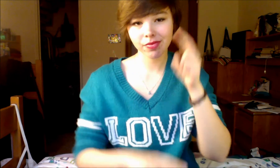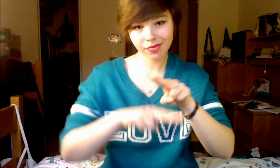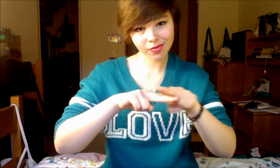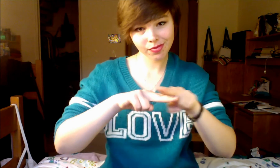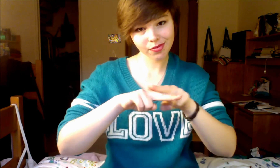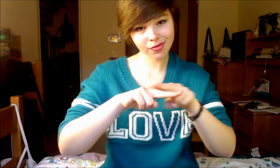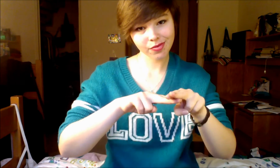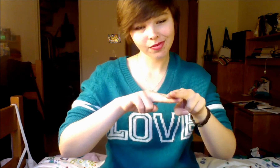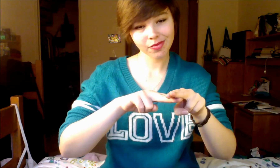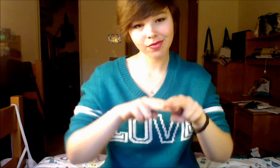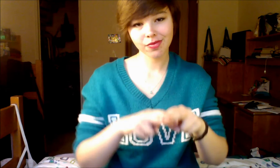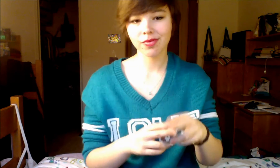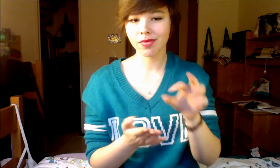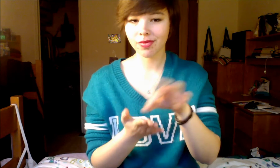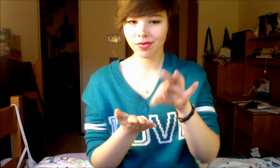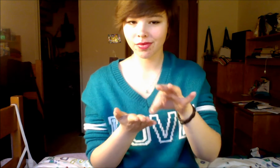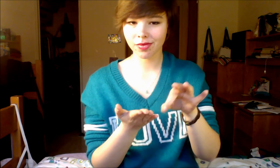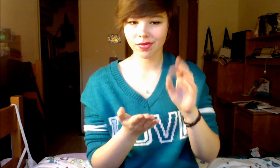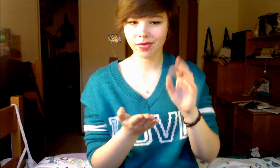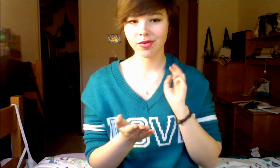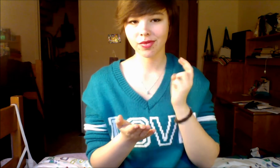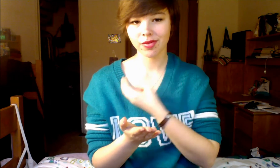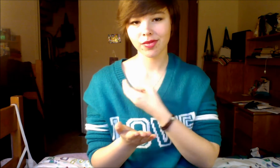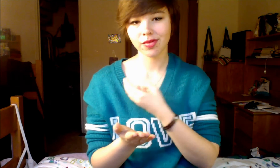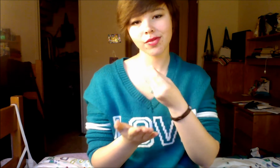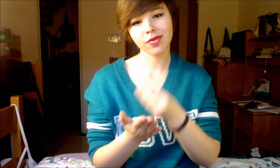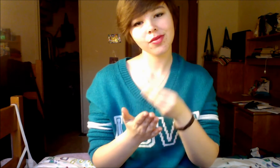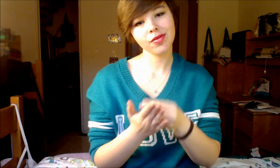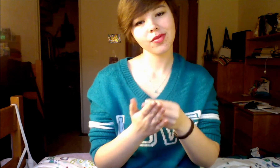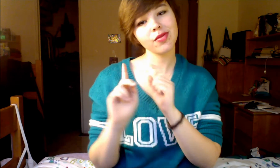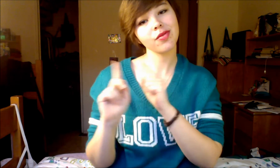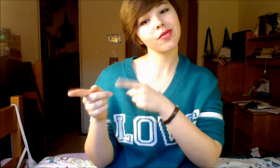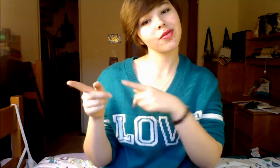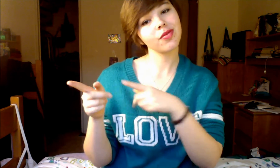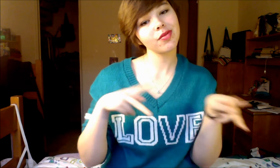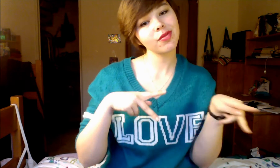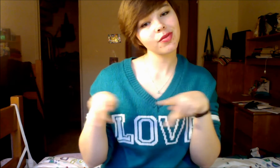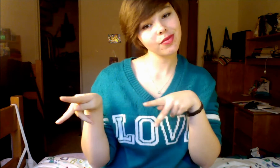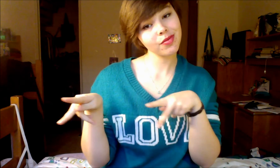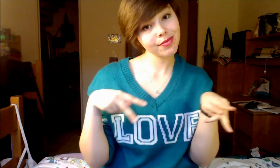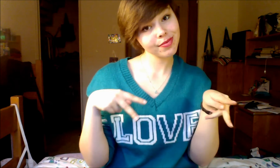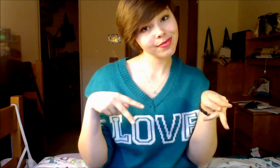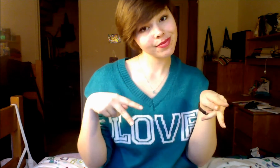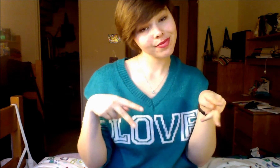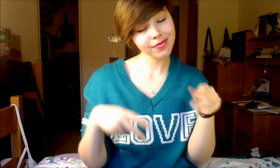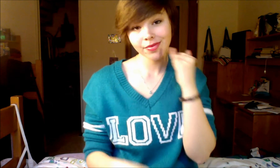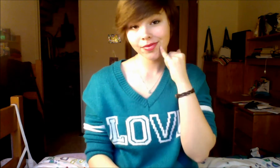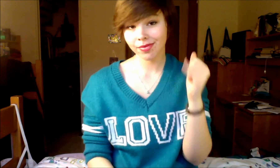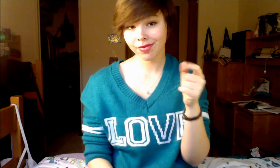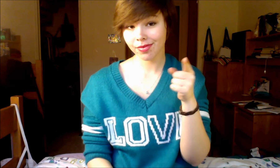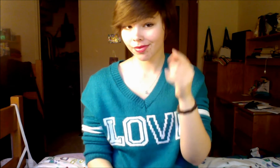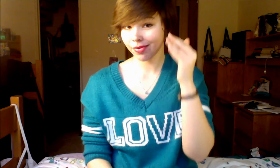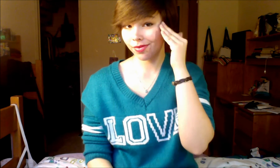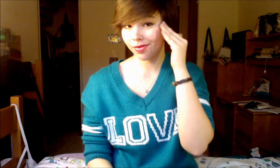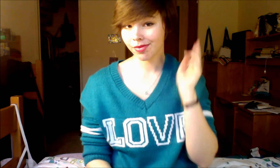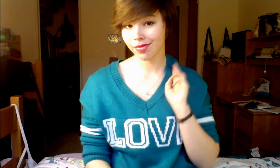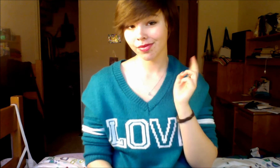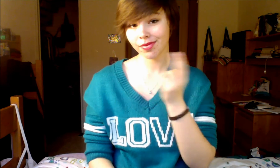We count our dollars on the train To the party And everyone who